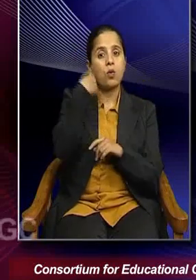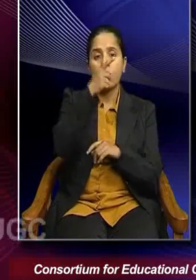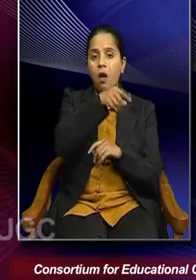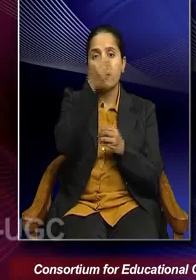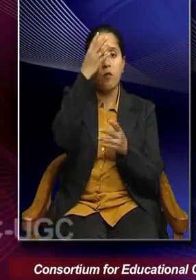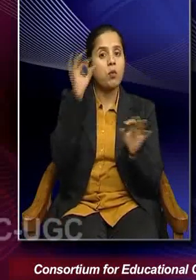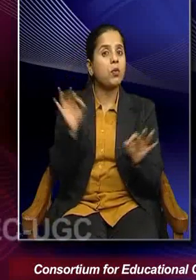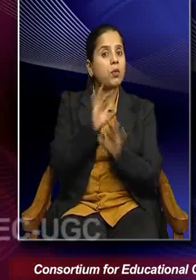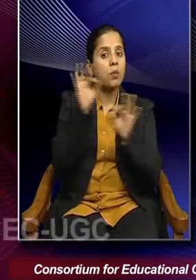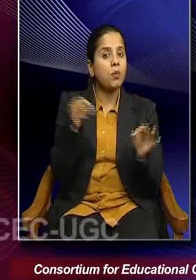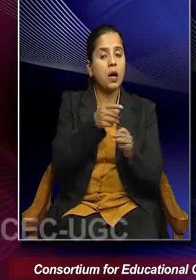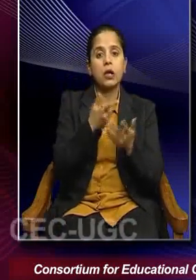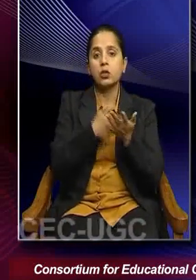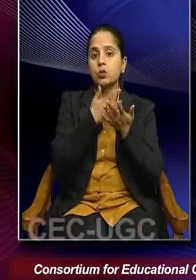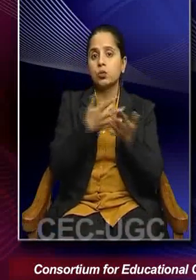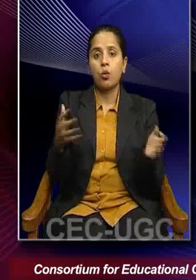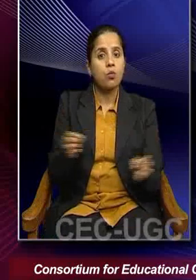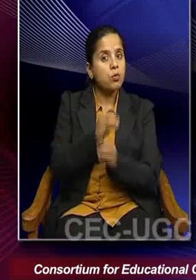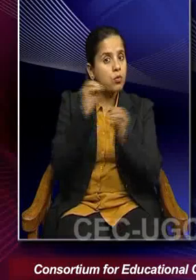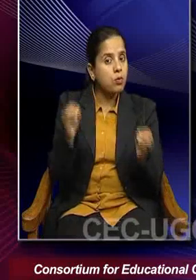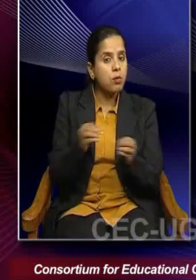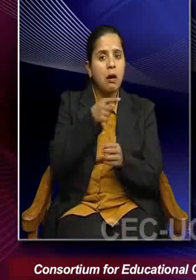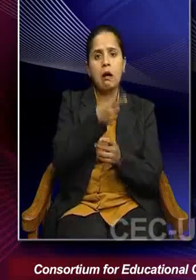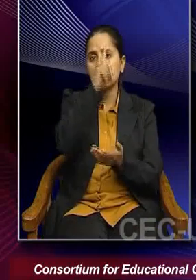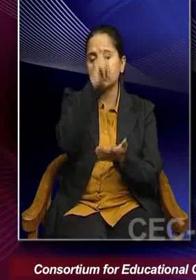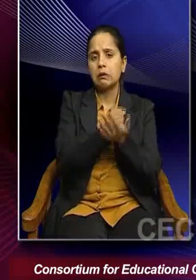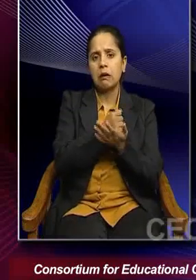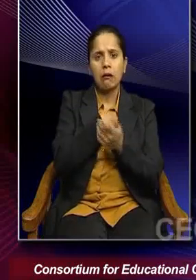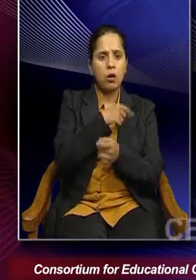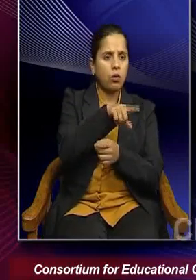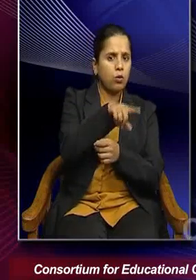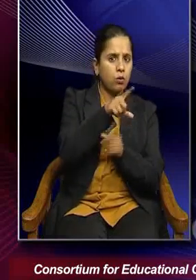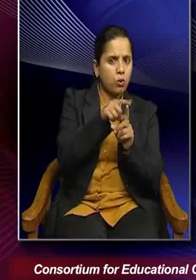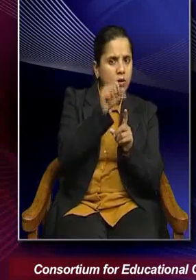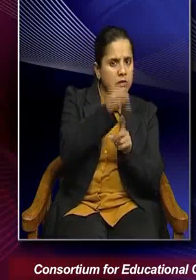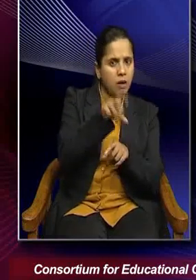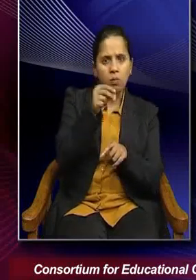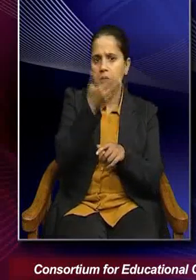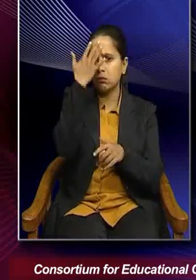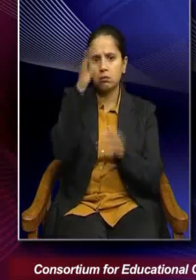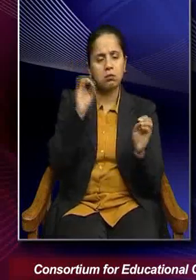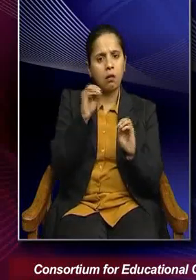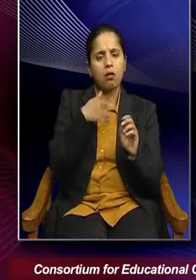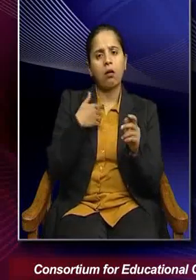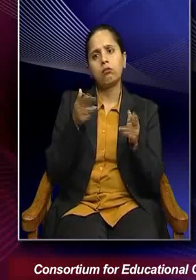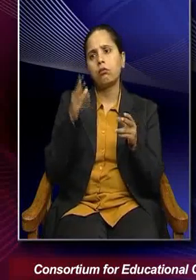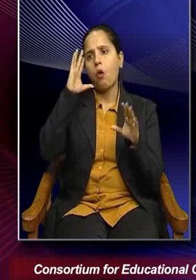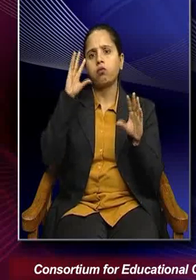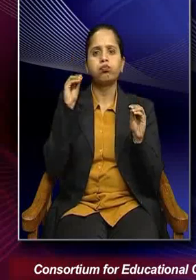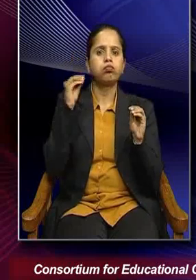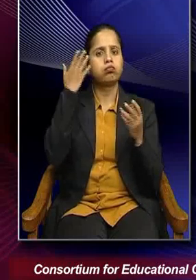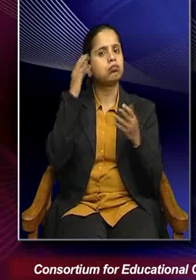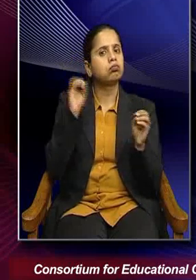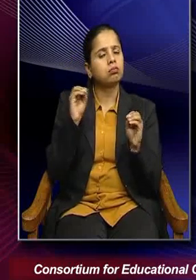information, who do not have resources and thus they do not decide what to do or not to do, you know. So, basically they stay back there and they